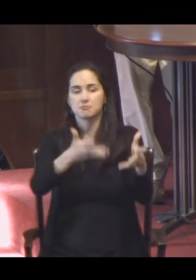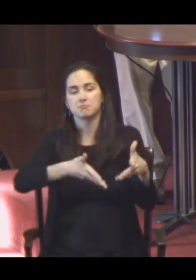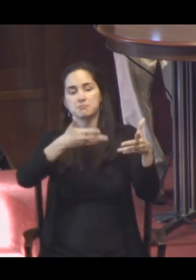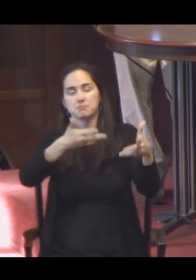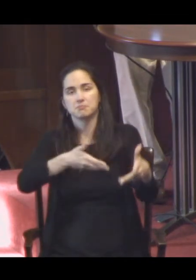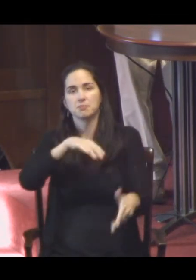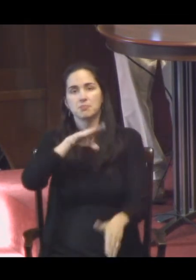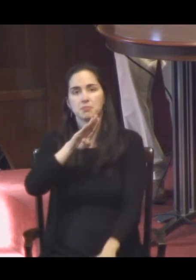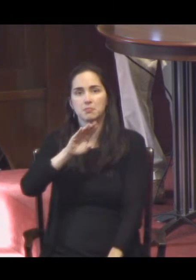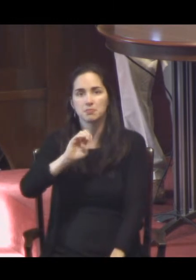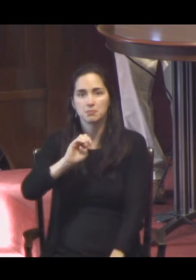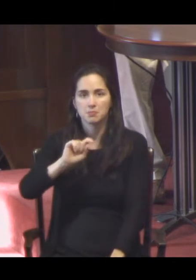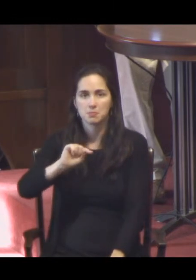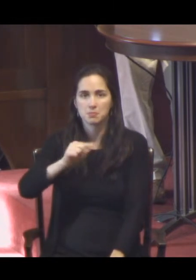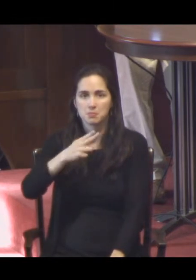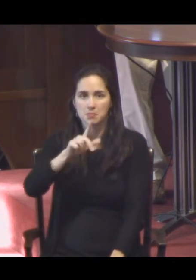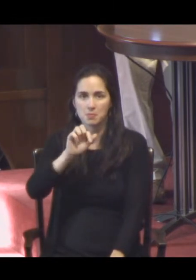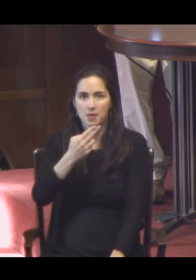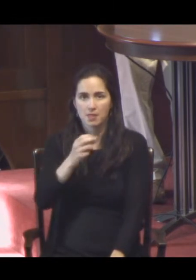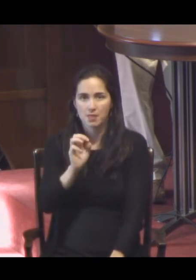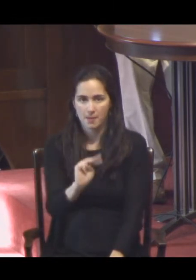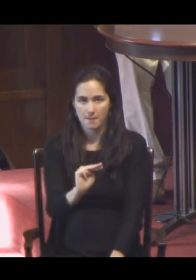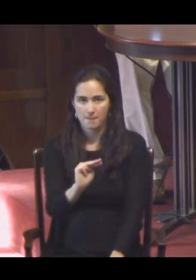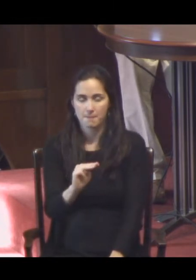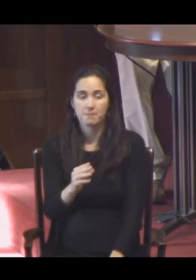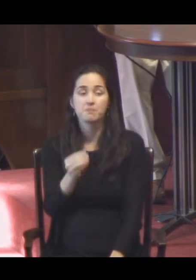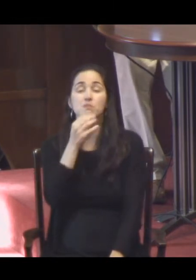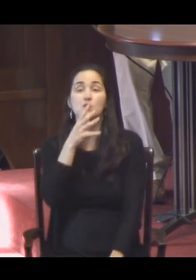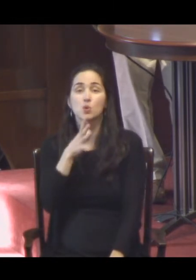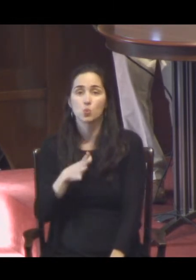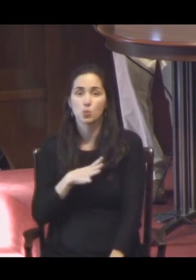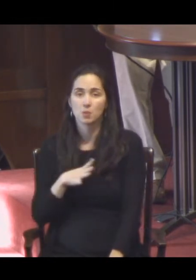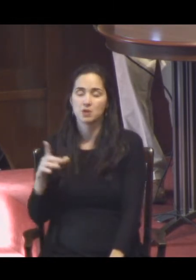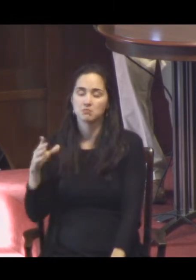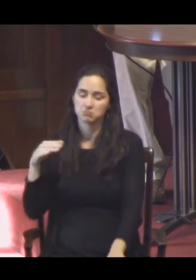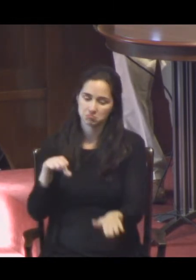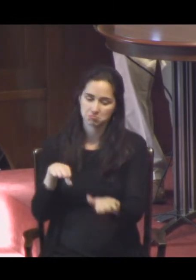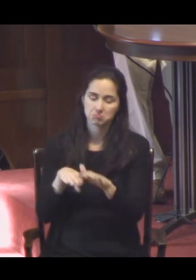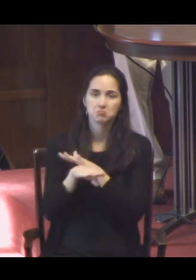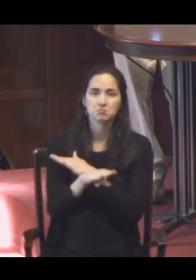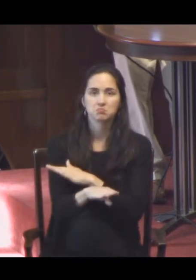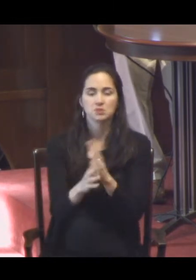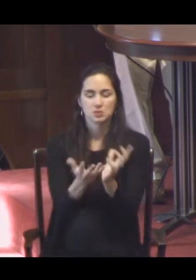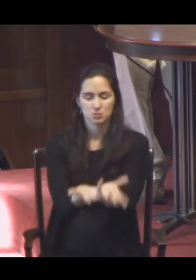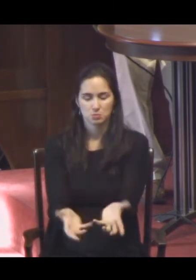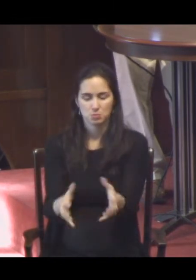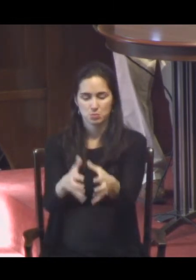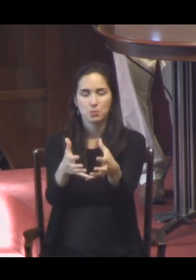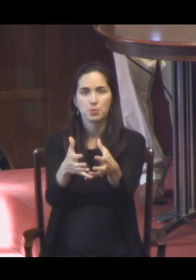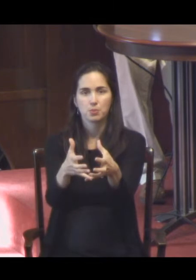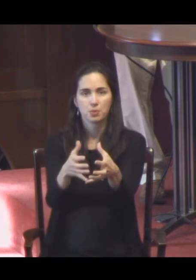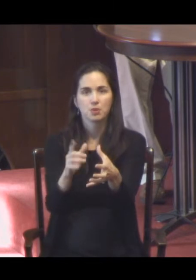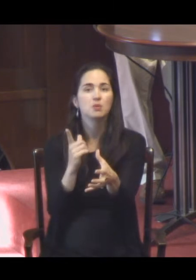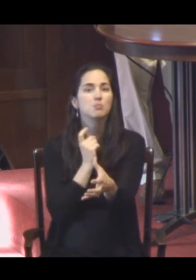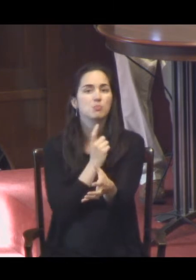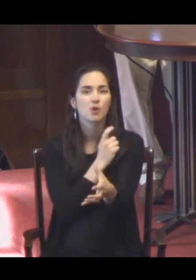reclining at the table, there came a woman with an alabaster vial of very costly perfume of pure nard.